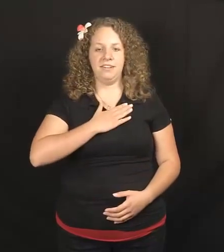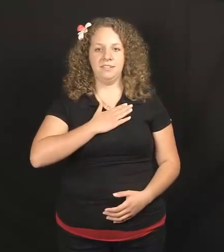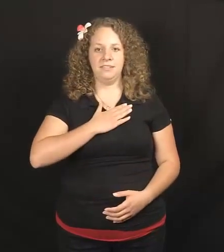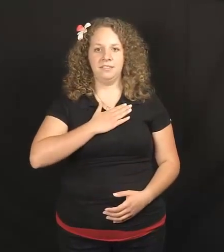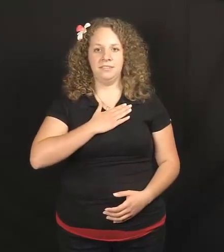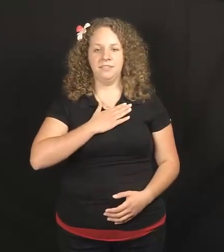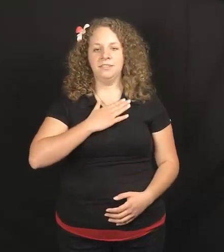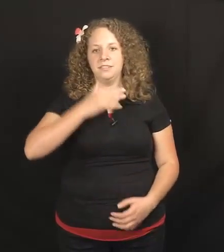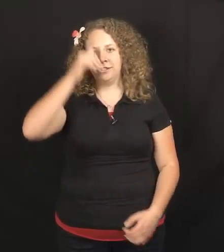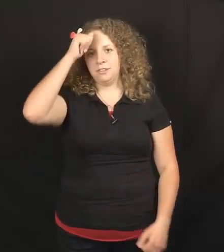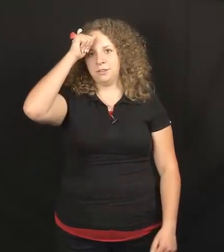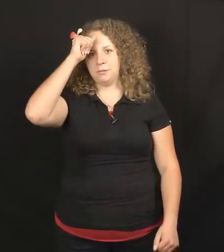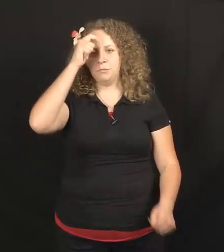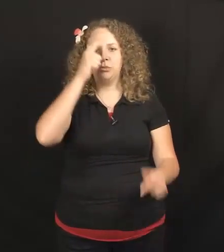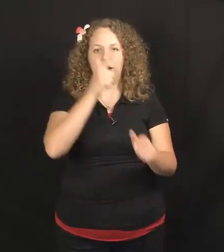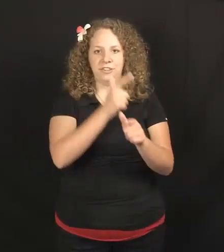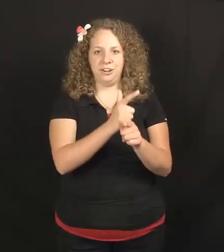brother,